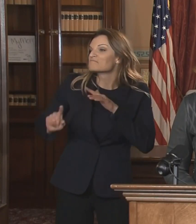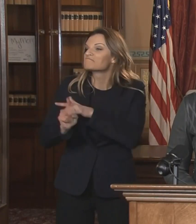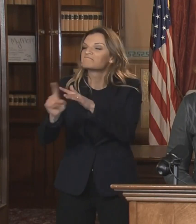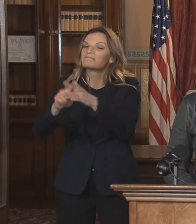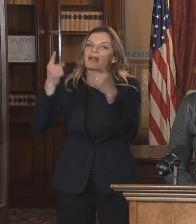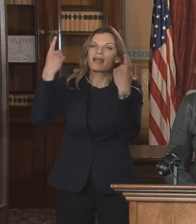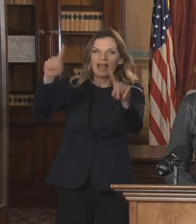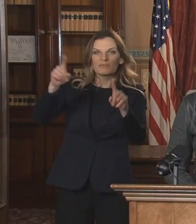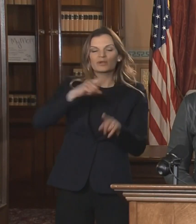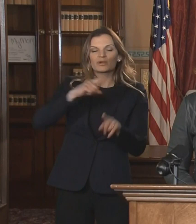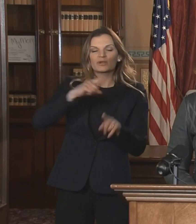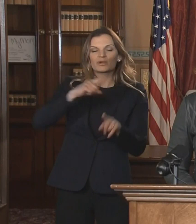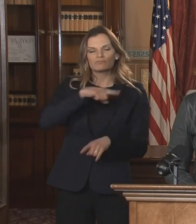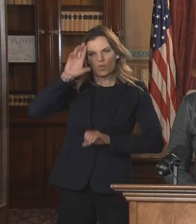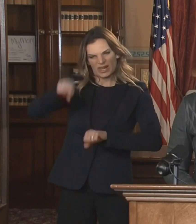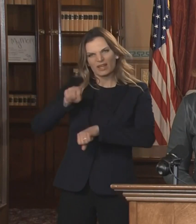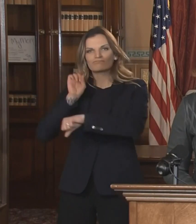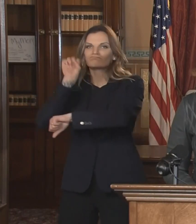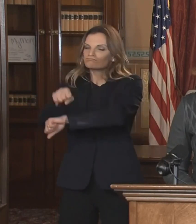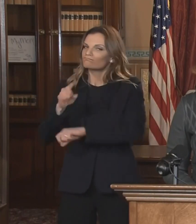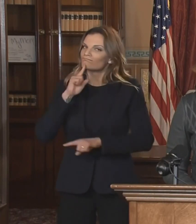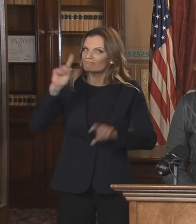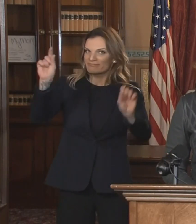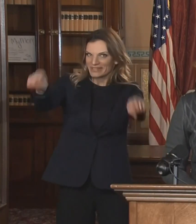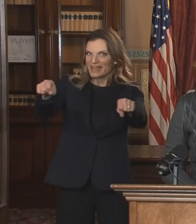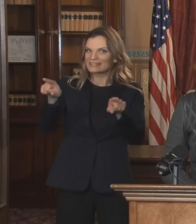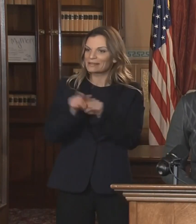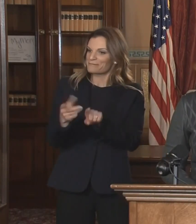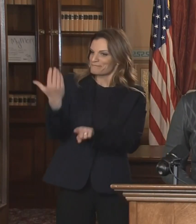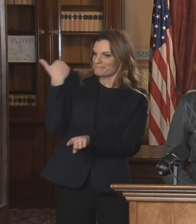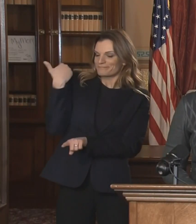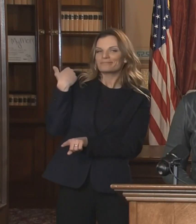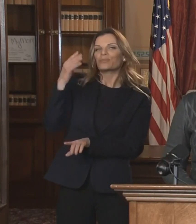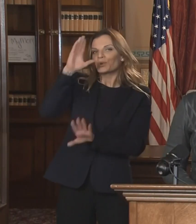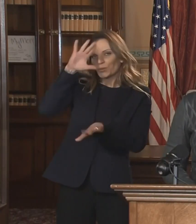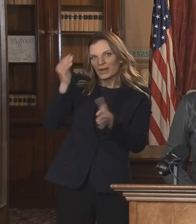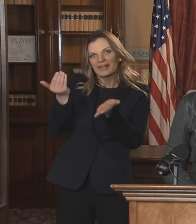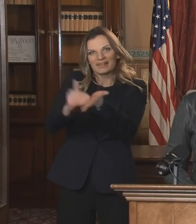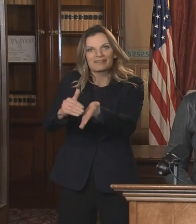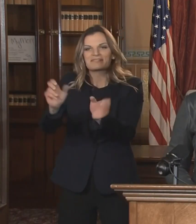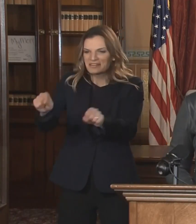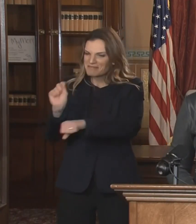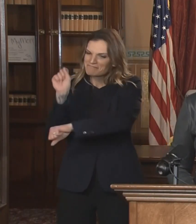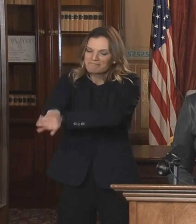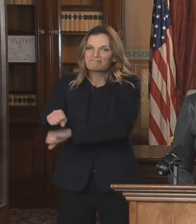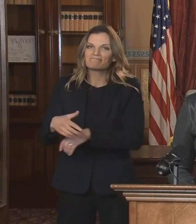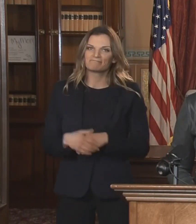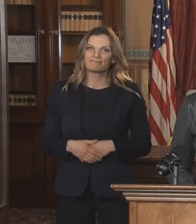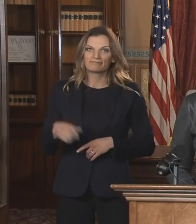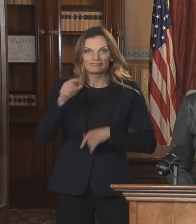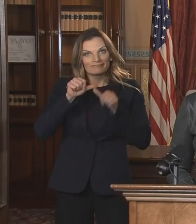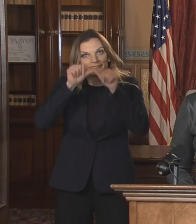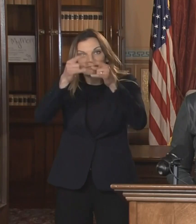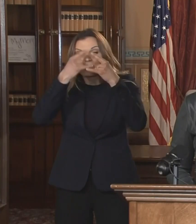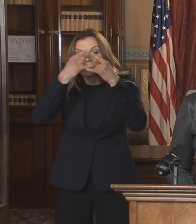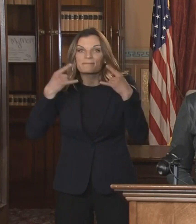We've done it in the past. We can do this. So let's mask up. Let's take care of one another.